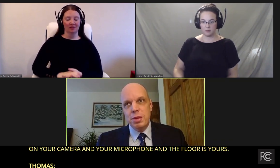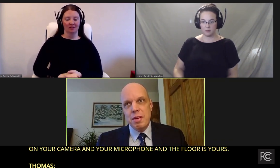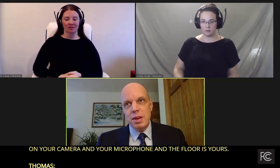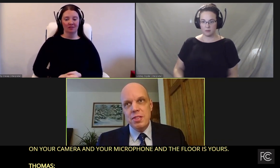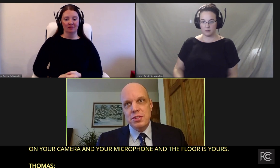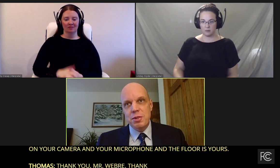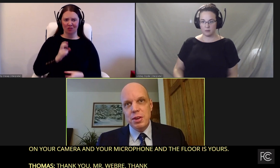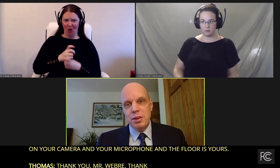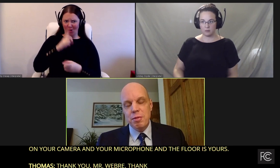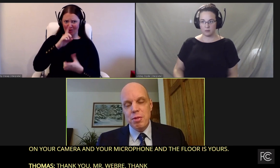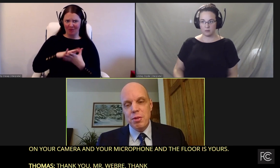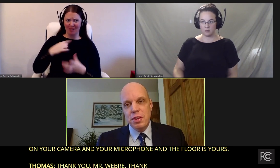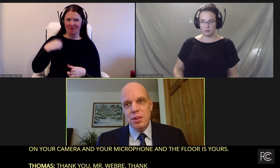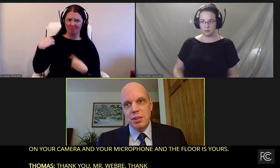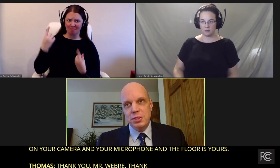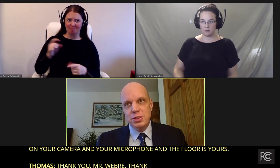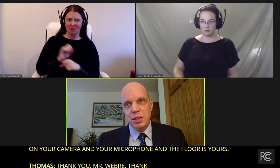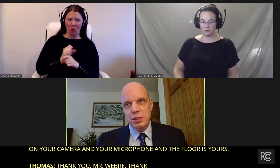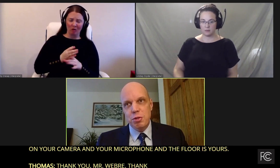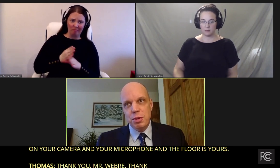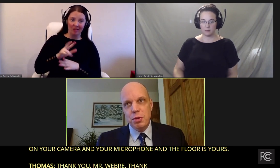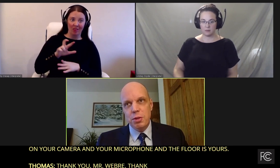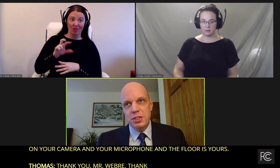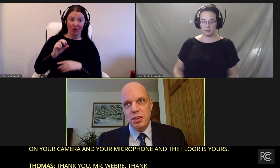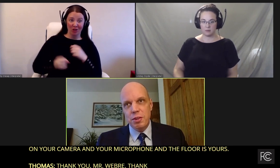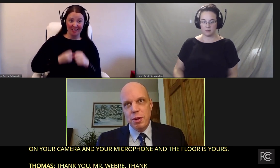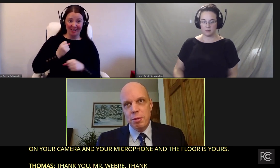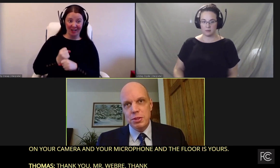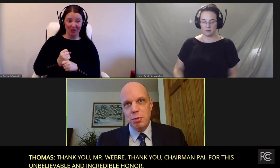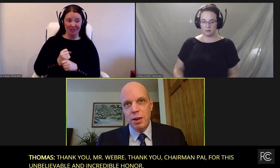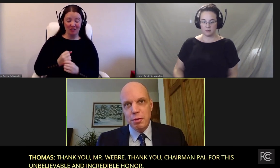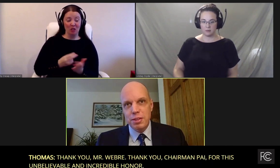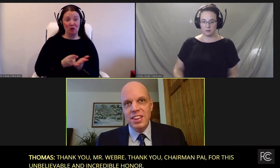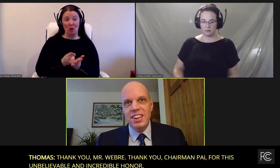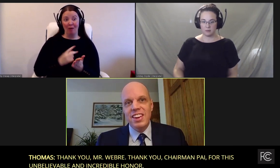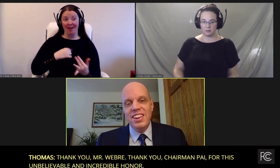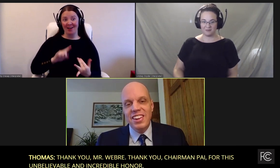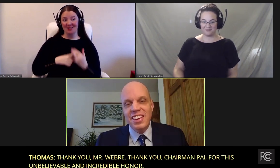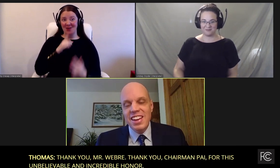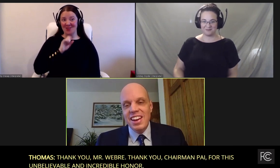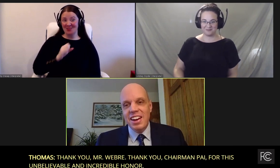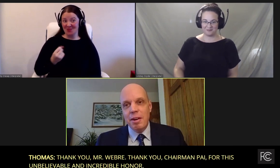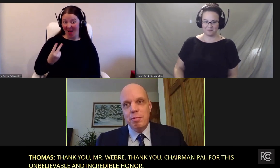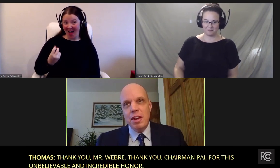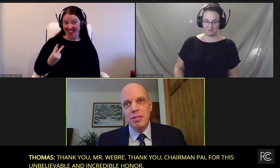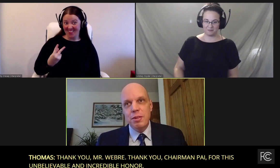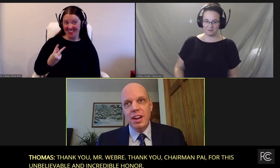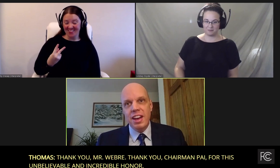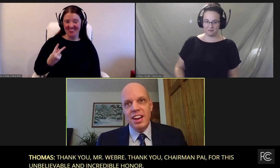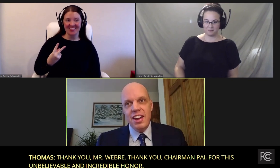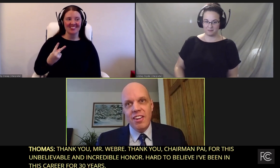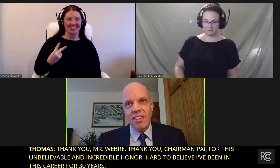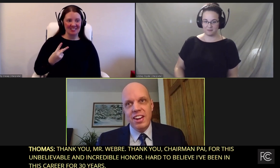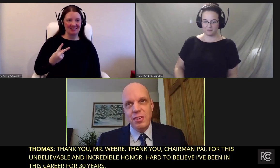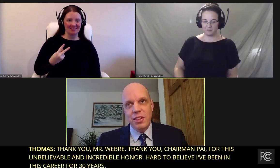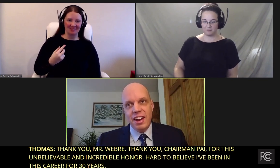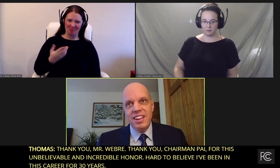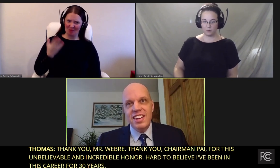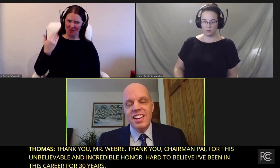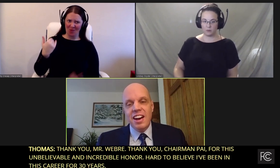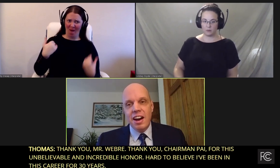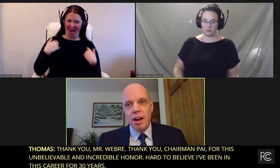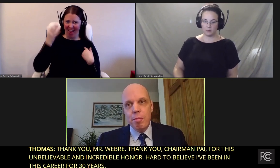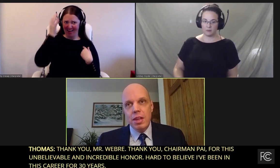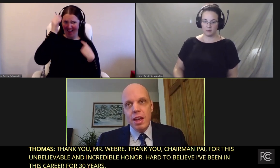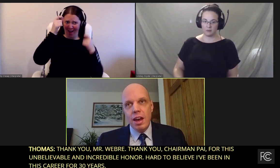Hard to believe I've been in this career 30 years. Truth be told, I started when I was 12. Definitely when I had hair. I know